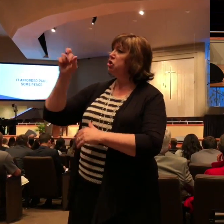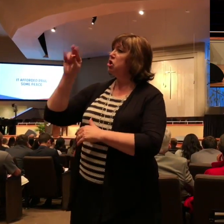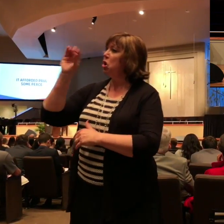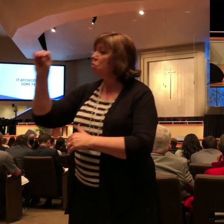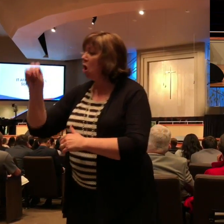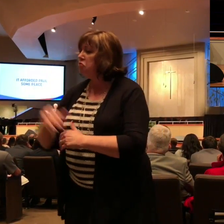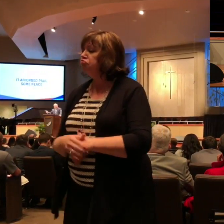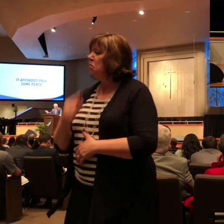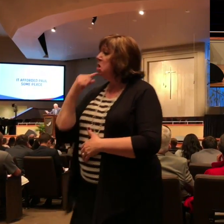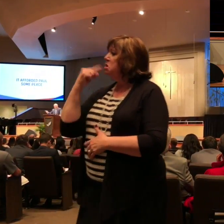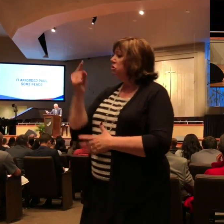speaking the truth in love